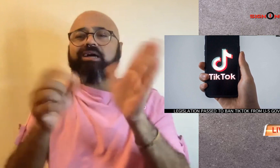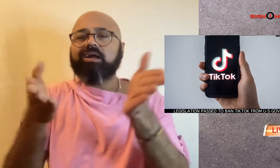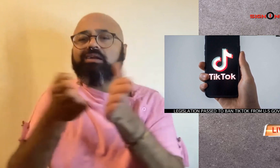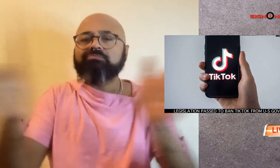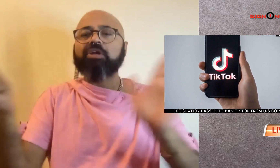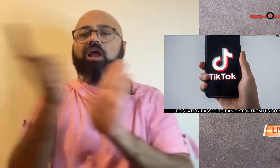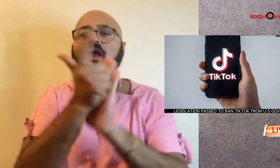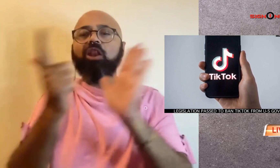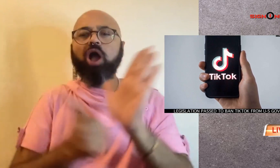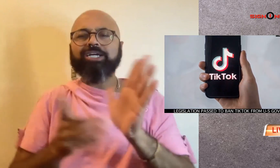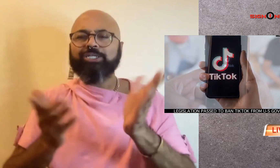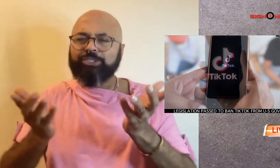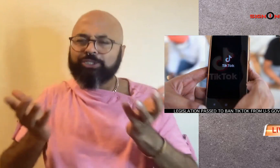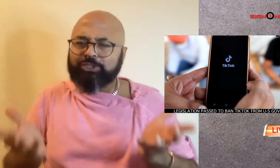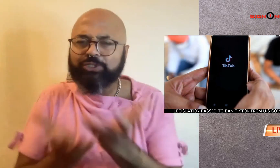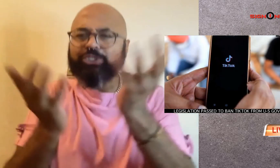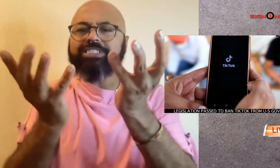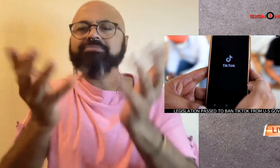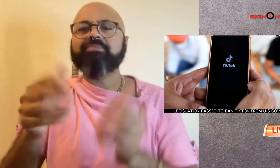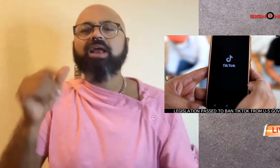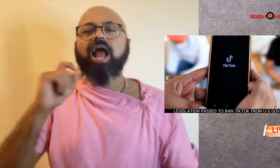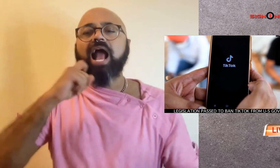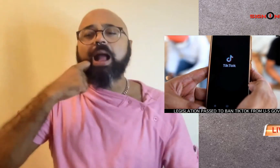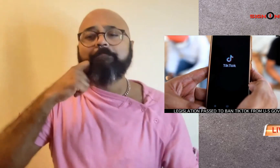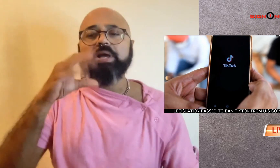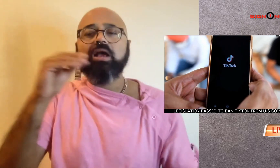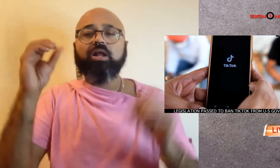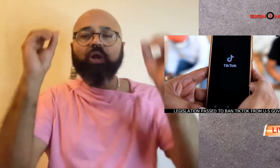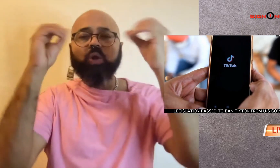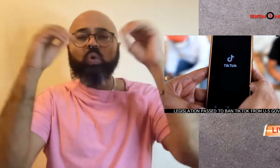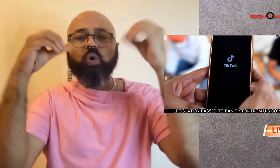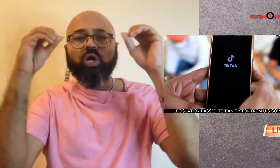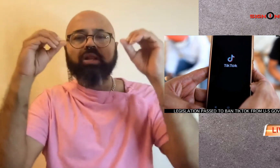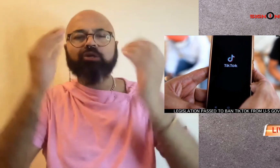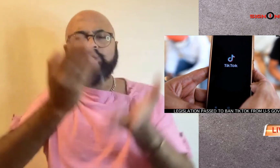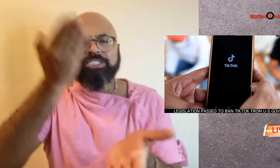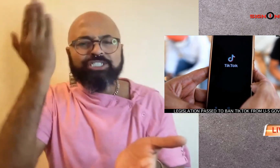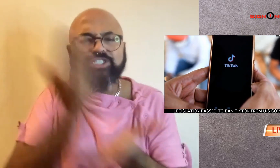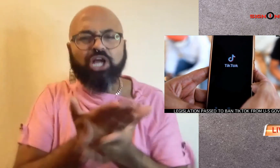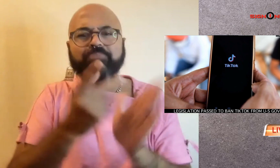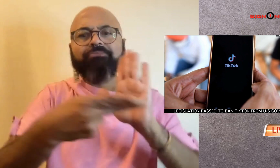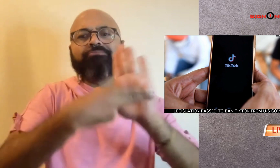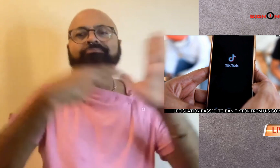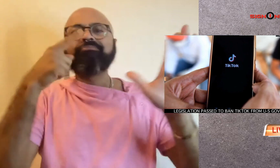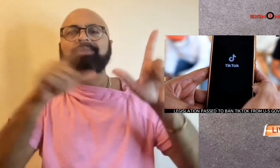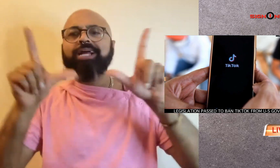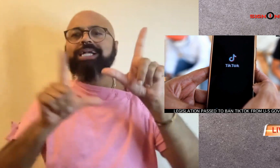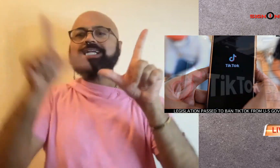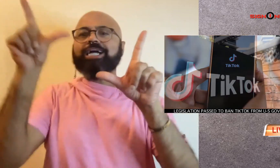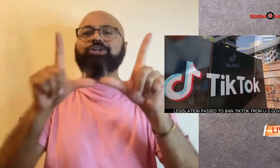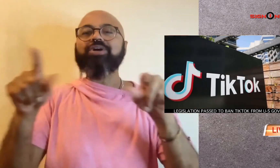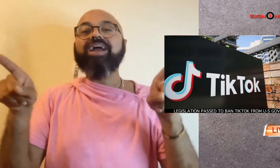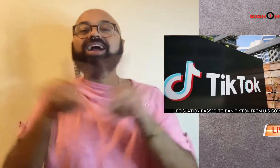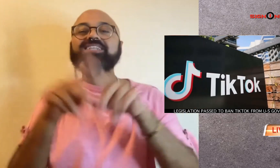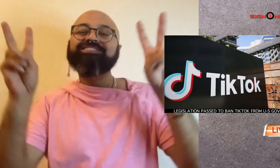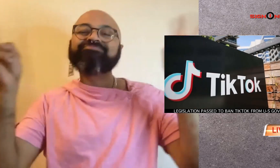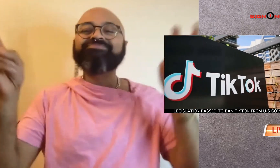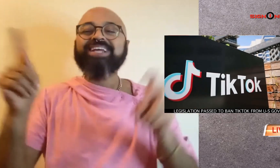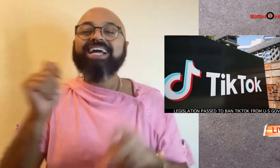Also, several states' attorneys general are urging Apple and Google to stop labeling TikTok